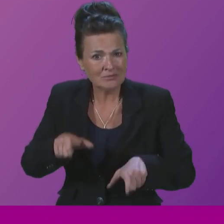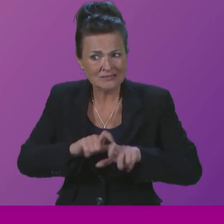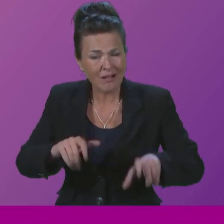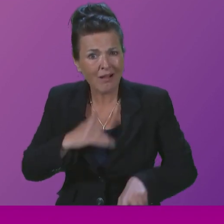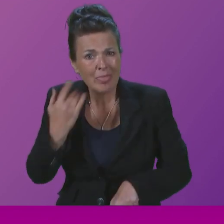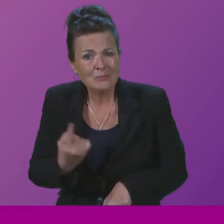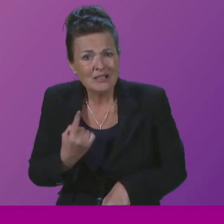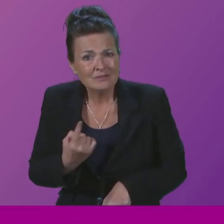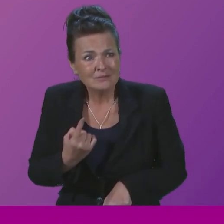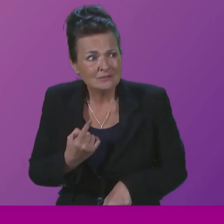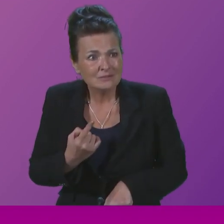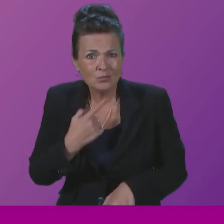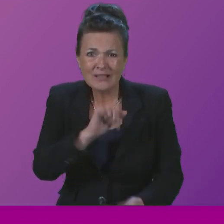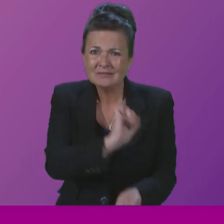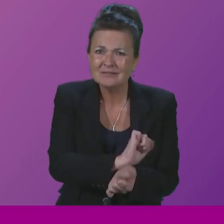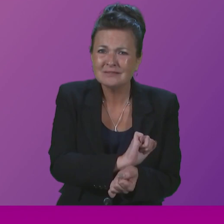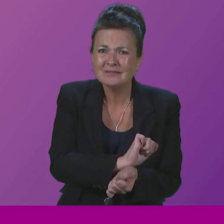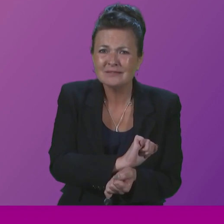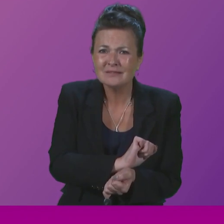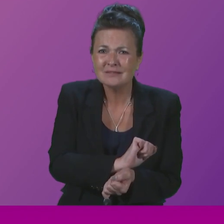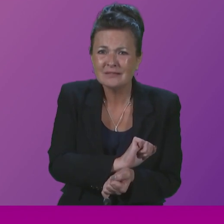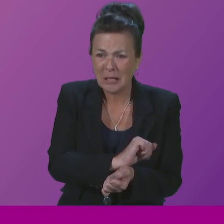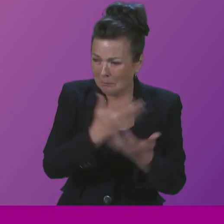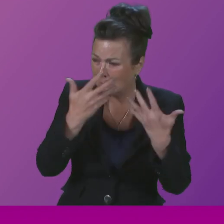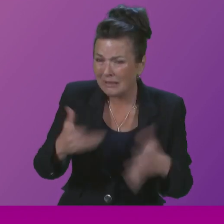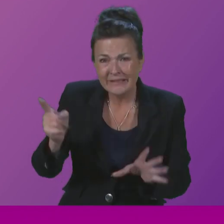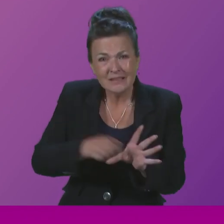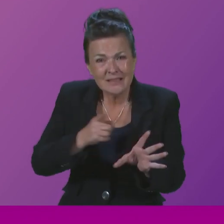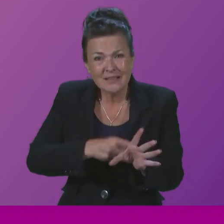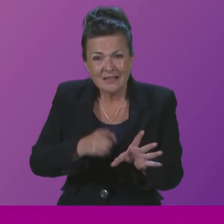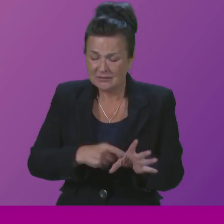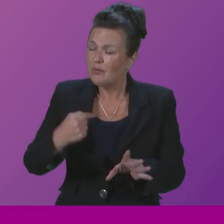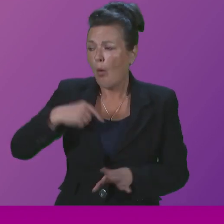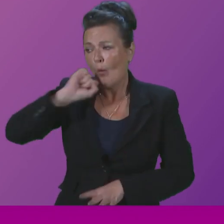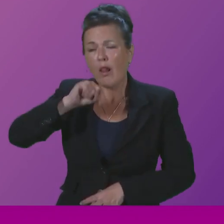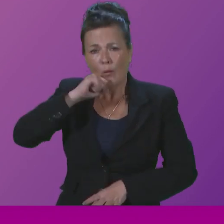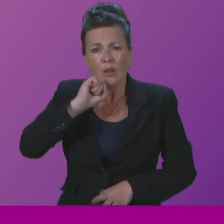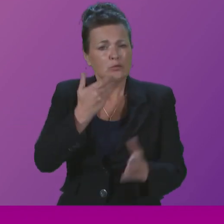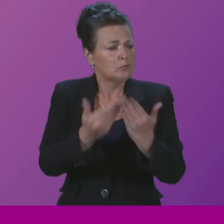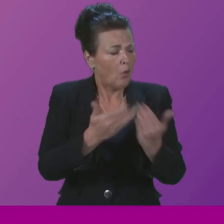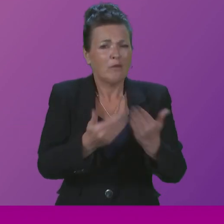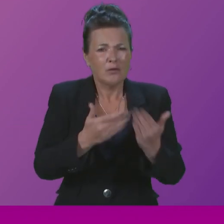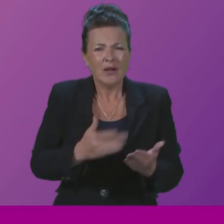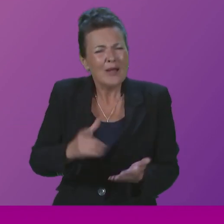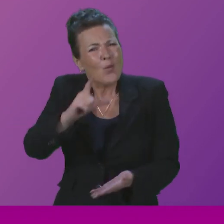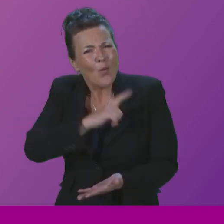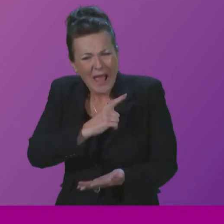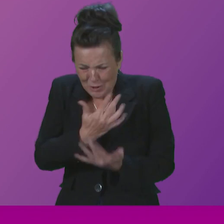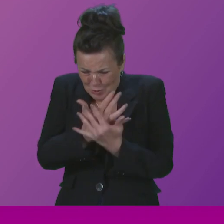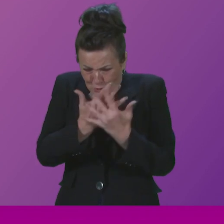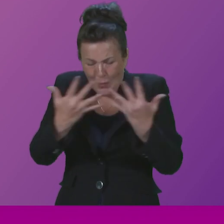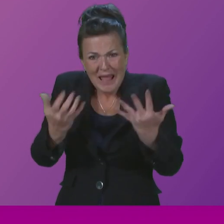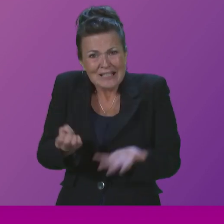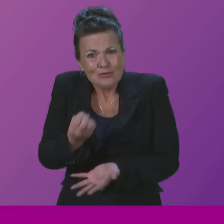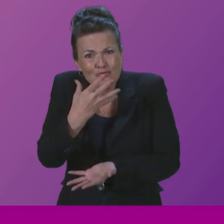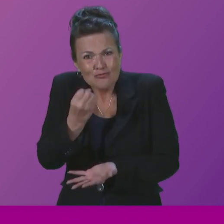in custody? And despite years of promises to get a grip on this, why are so many drugs still getting into